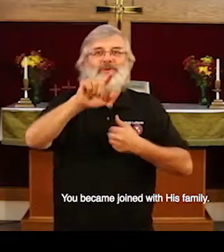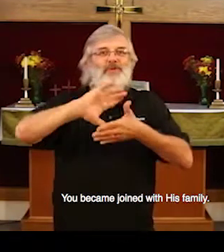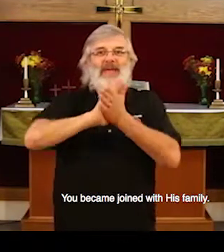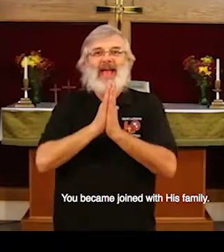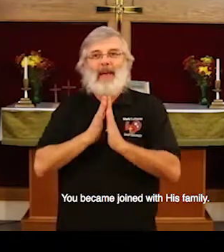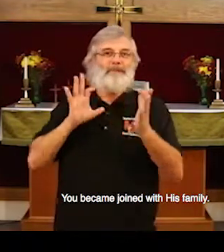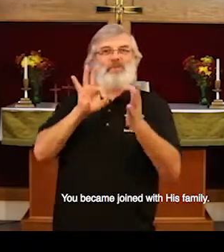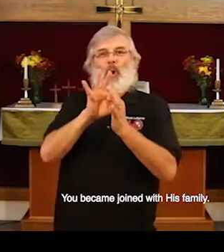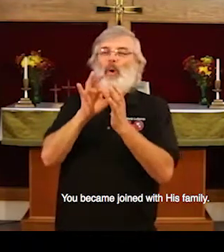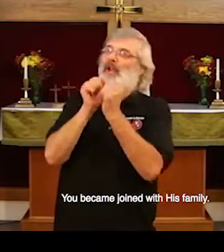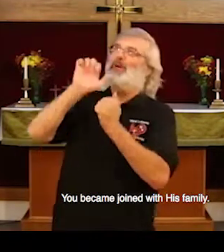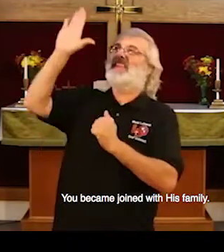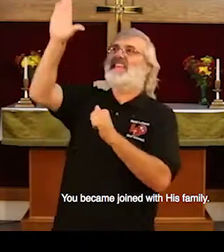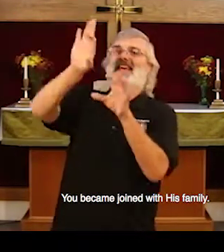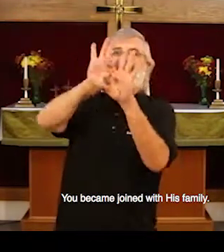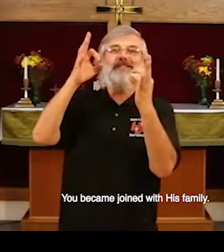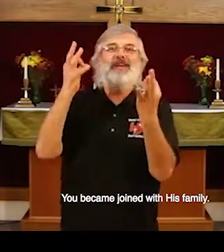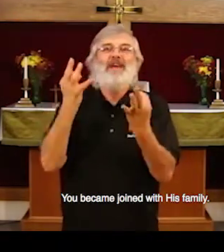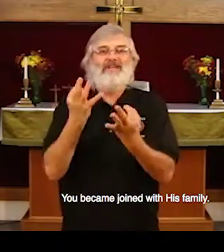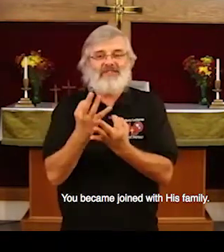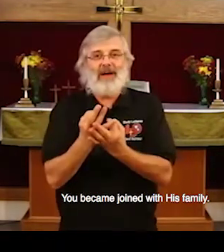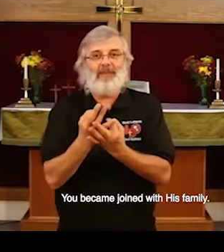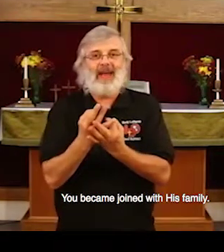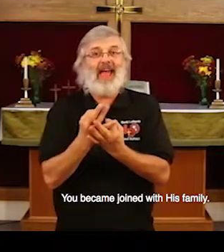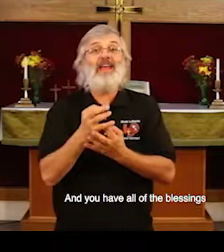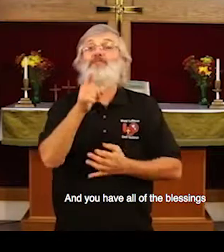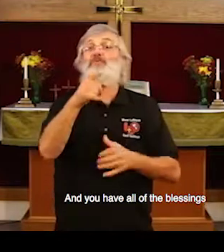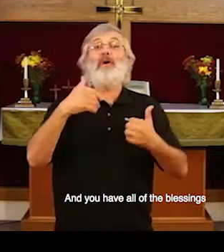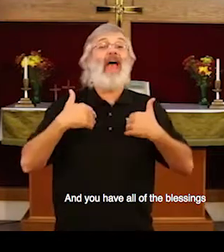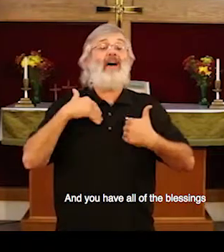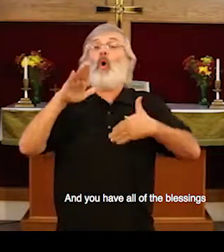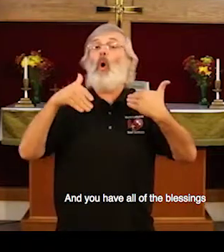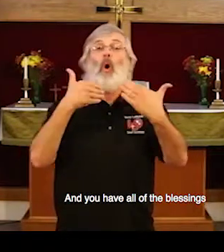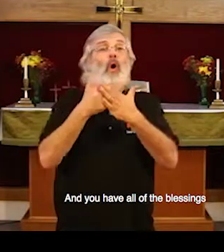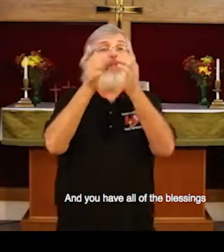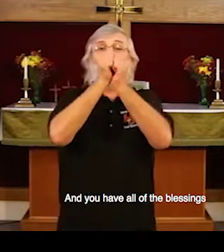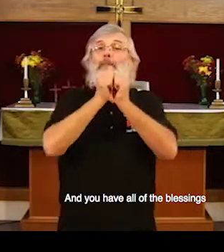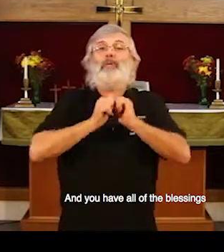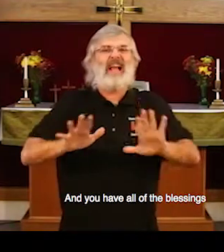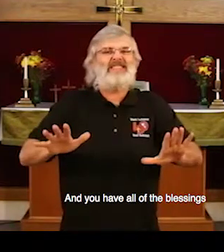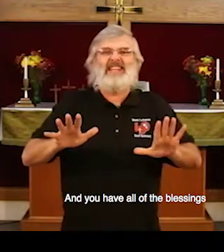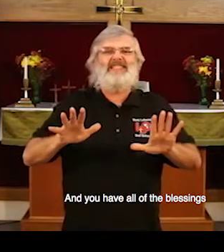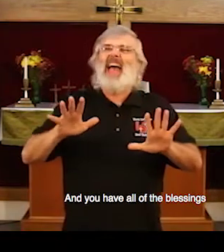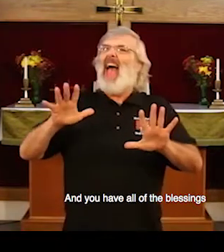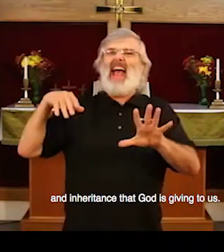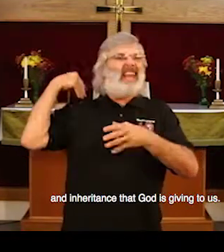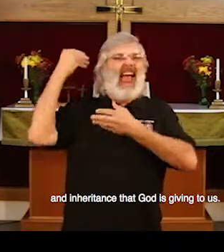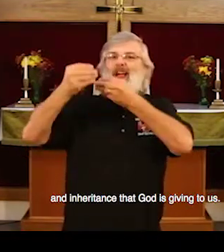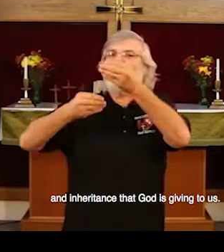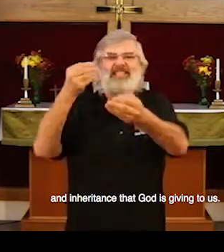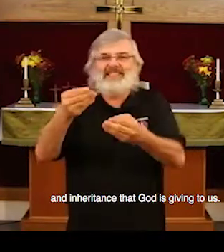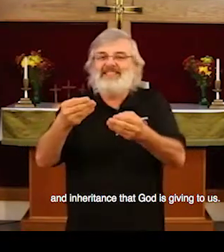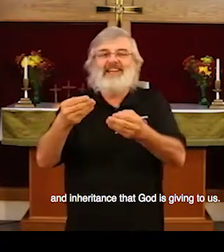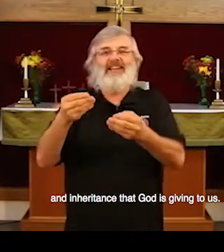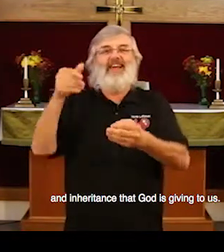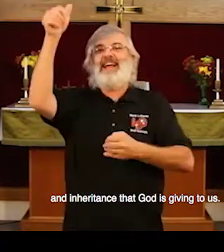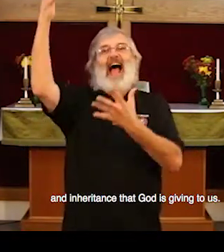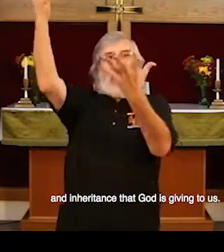You became joined with his family. And you have all of the blessings and inheritance that God